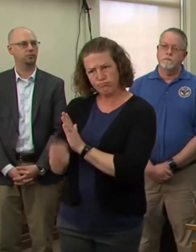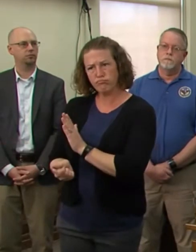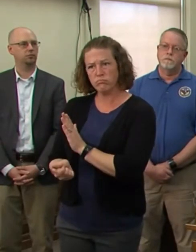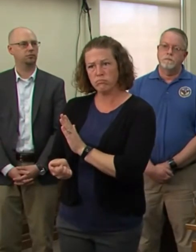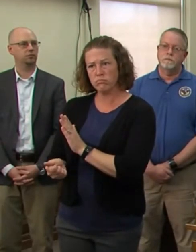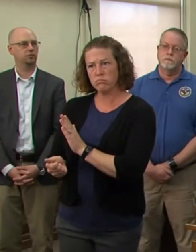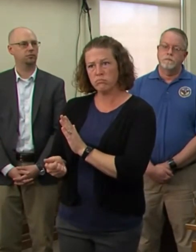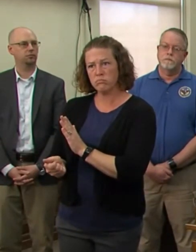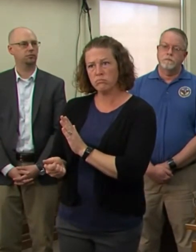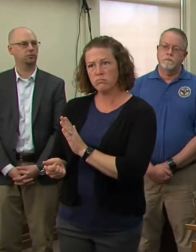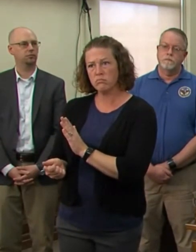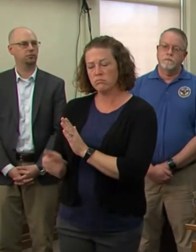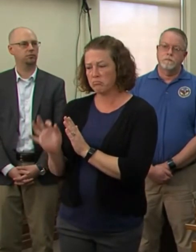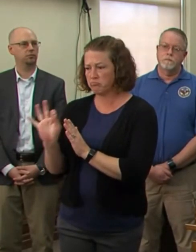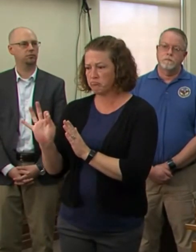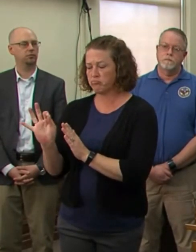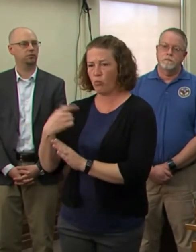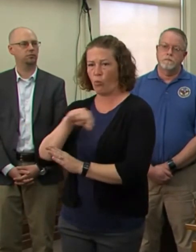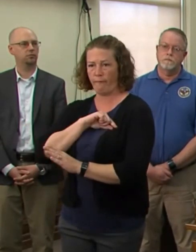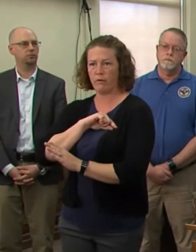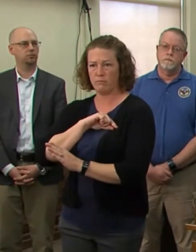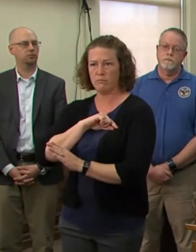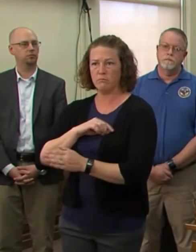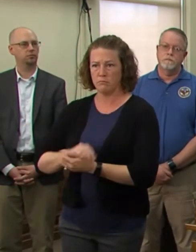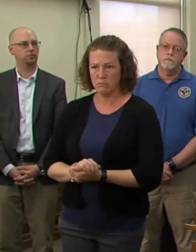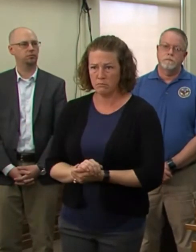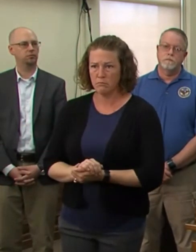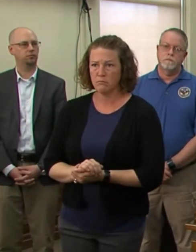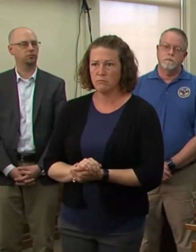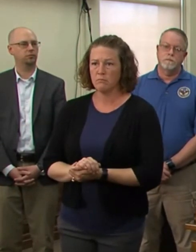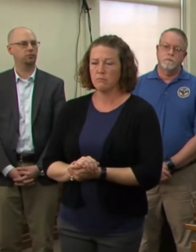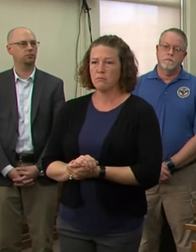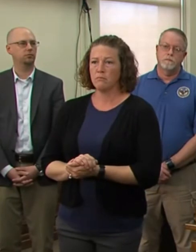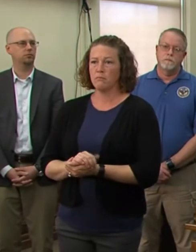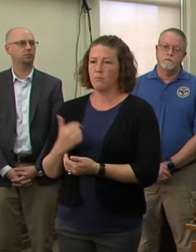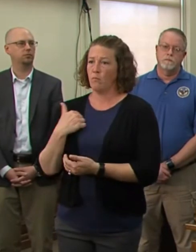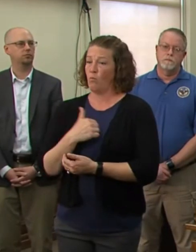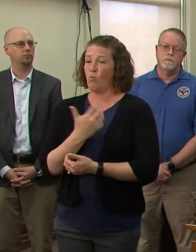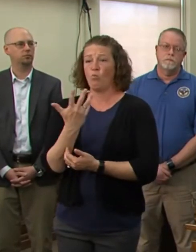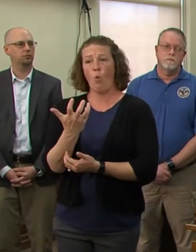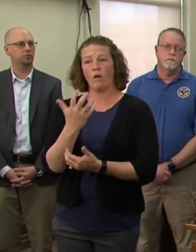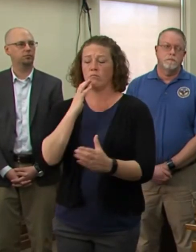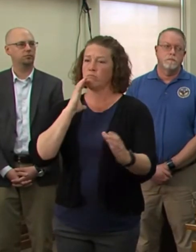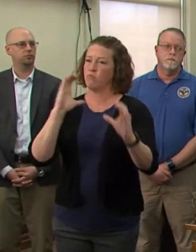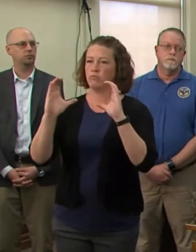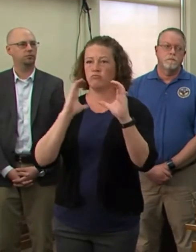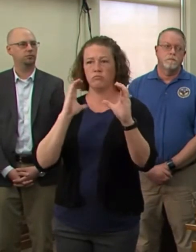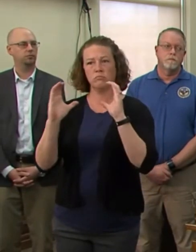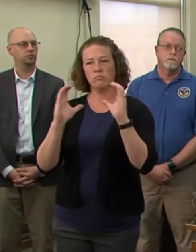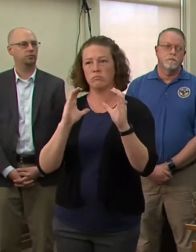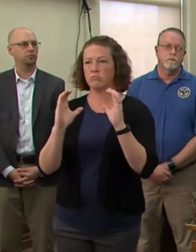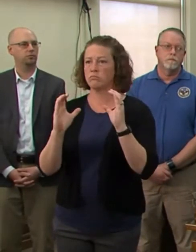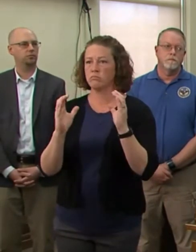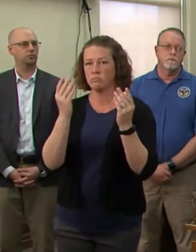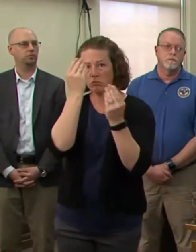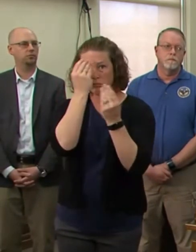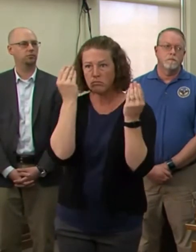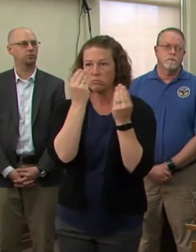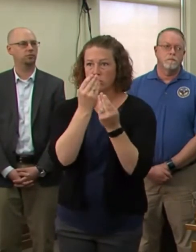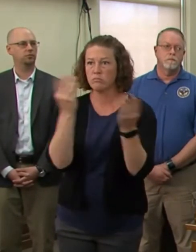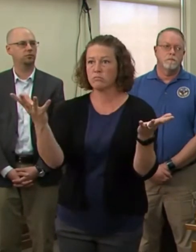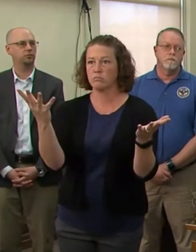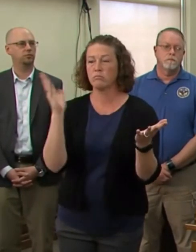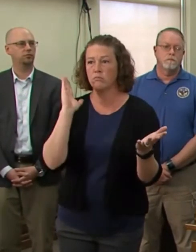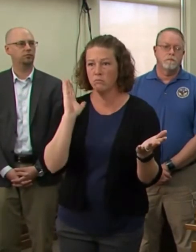state. It is our goal to make public communication a priority during these uncertain times. When we have information and recommendations,